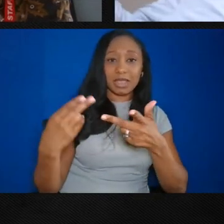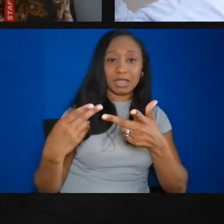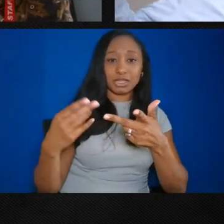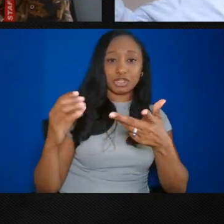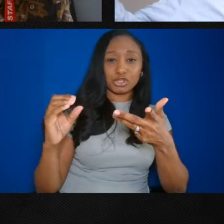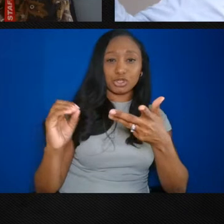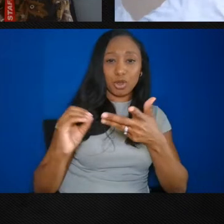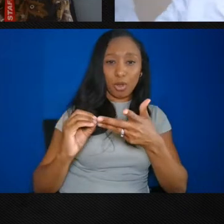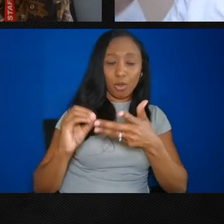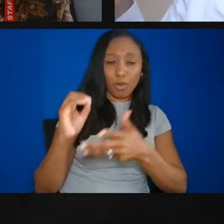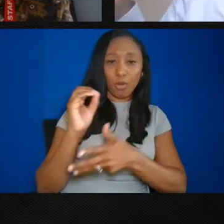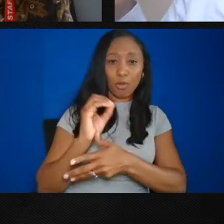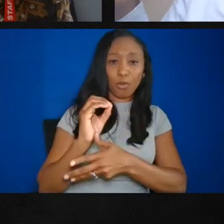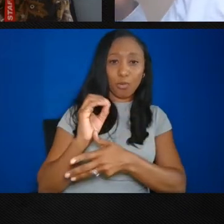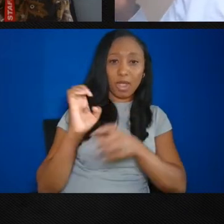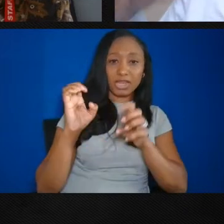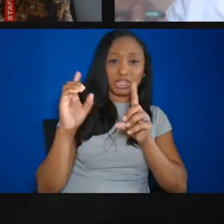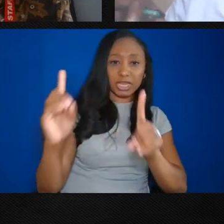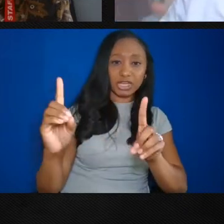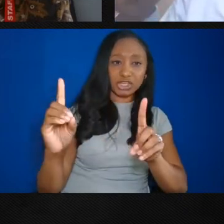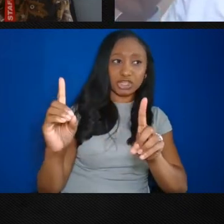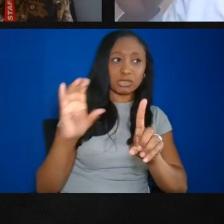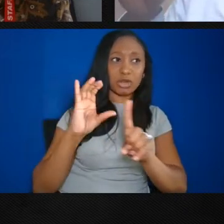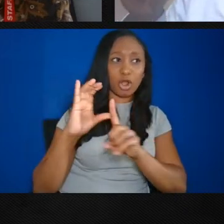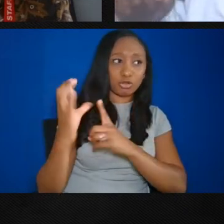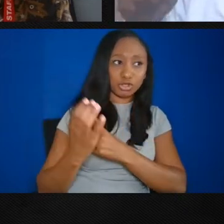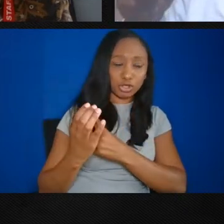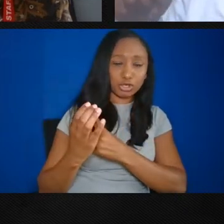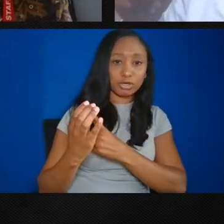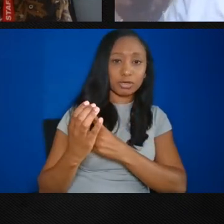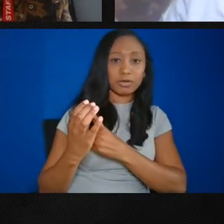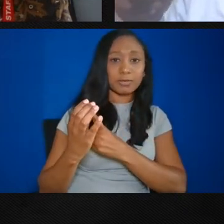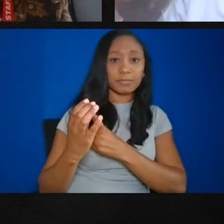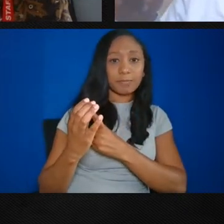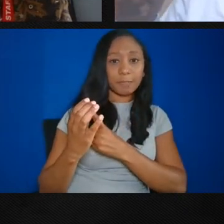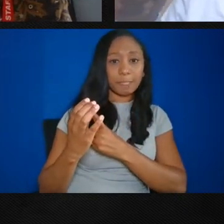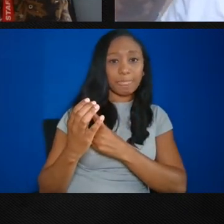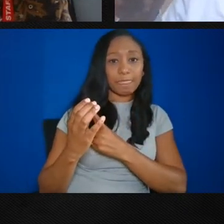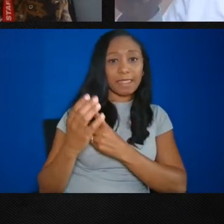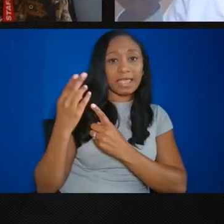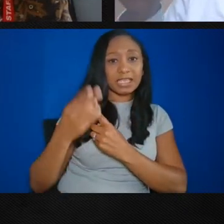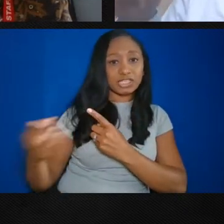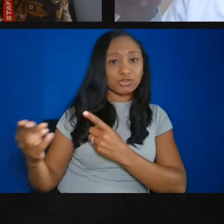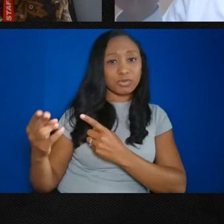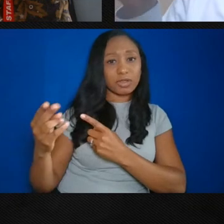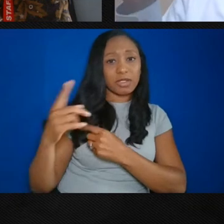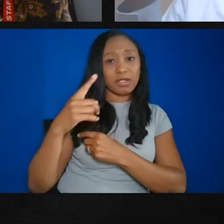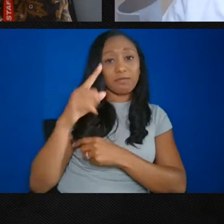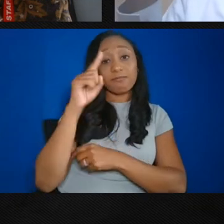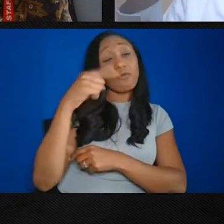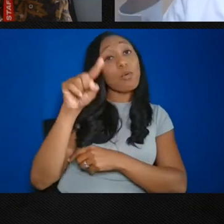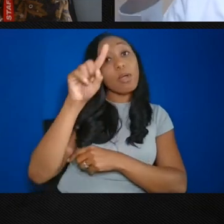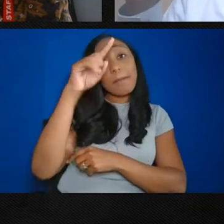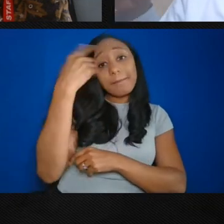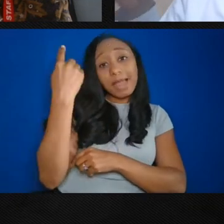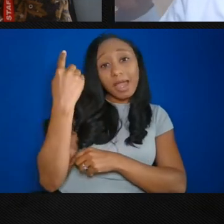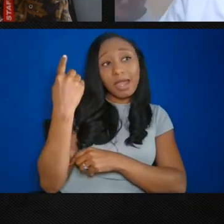ocean waves. We're teaming with a group called Blacks in the Marine Science. This is seven